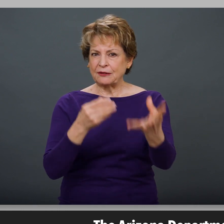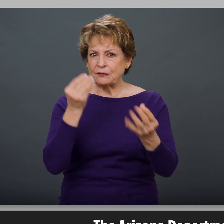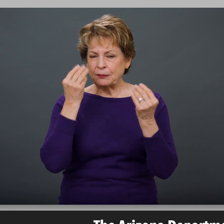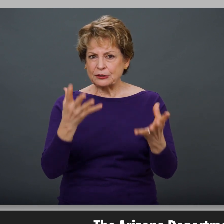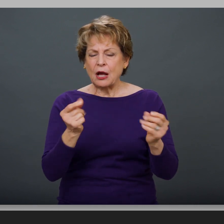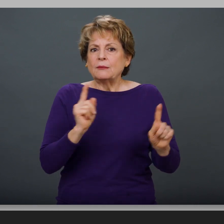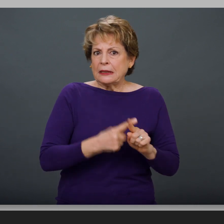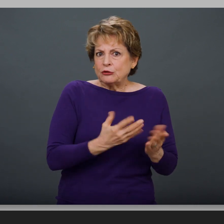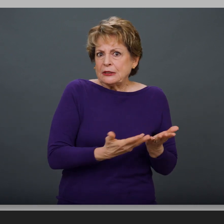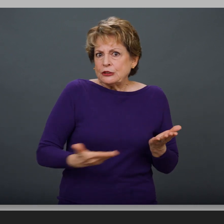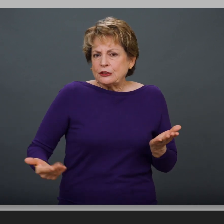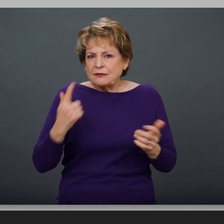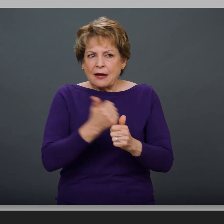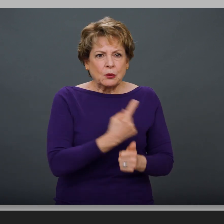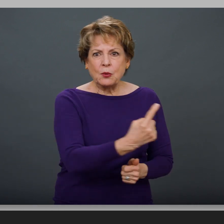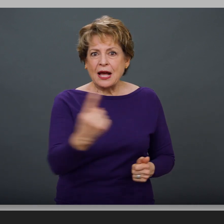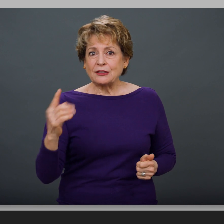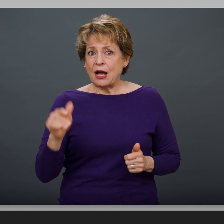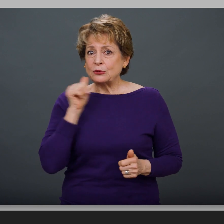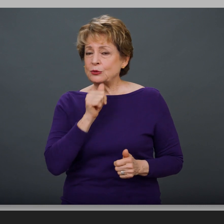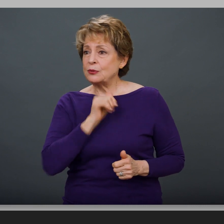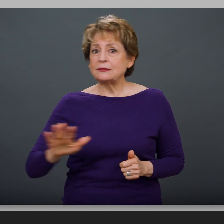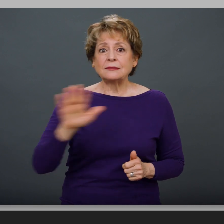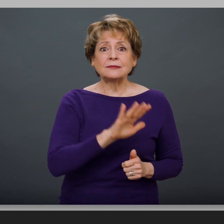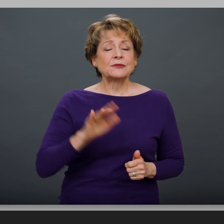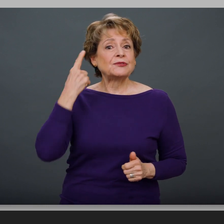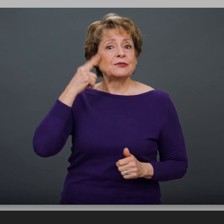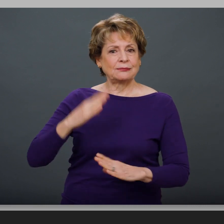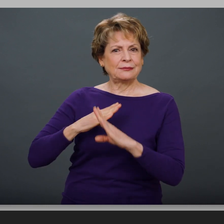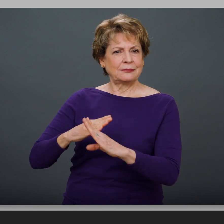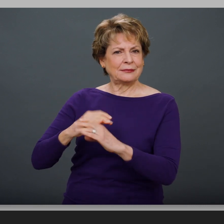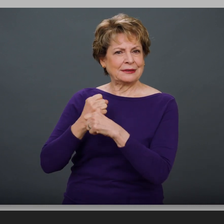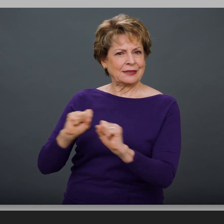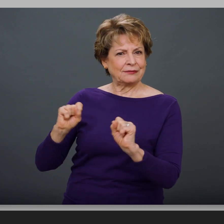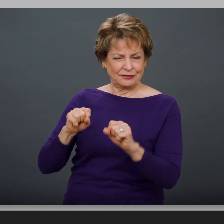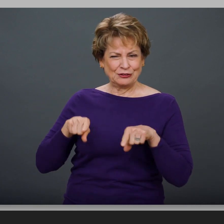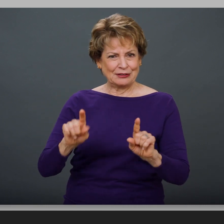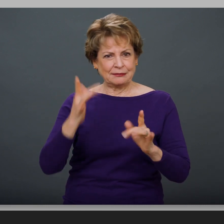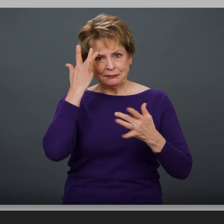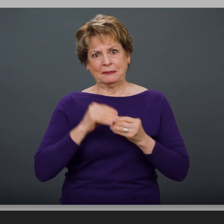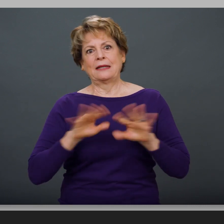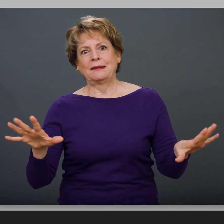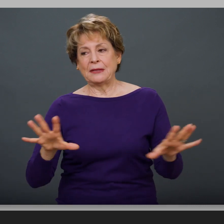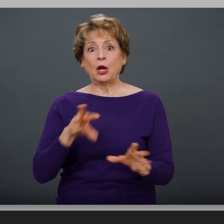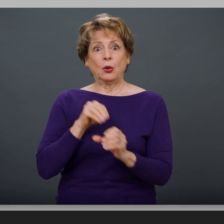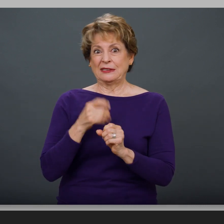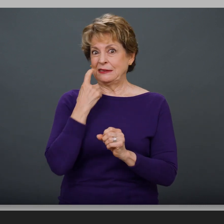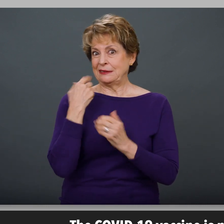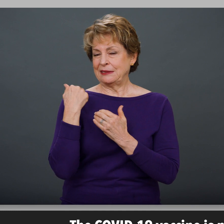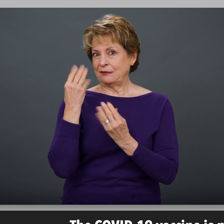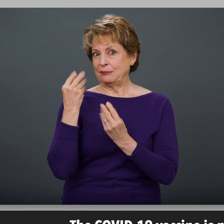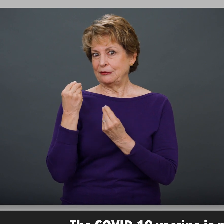resources to everyone in Arizona to stay safe throughout this pandemic, including the latest information about vaccinations.